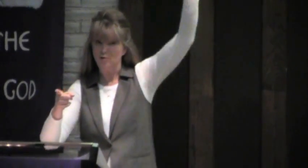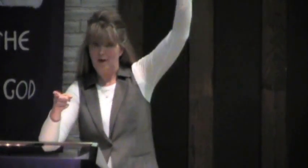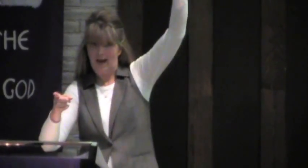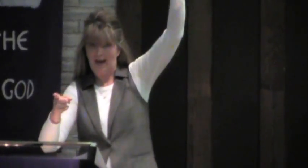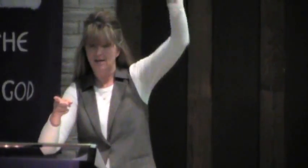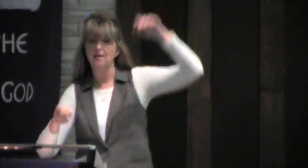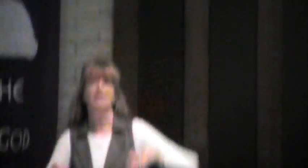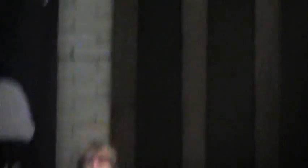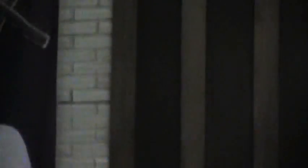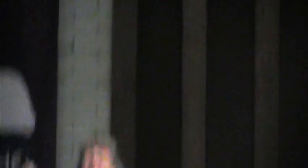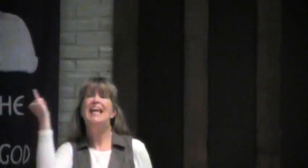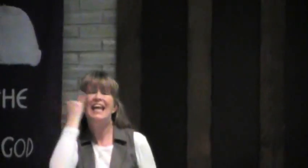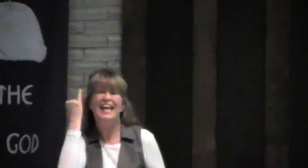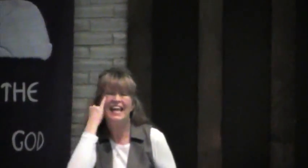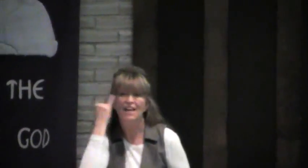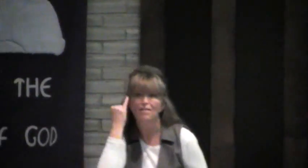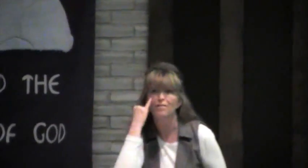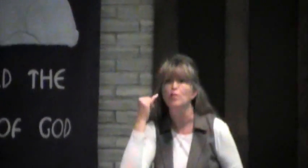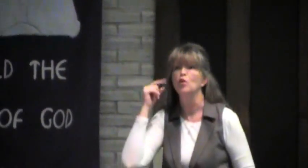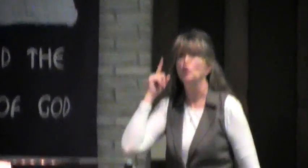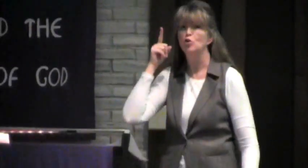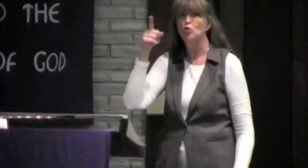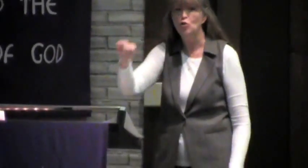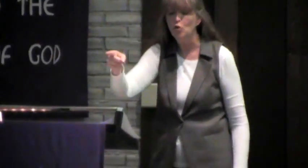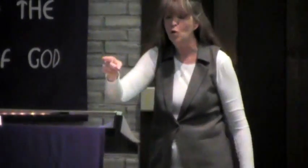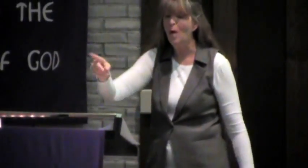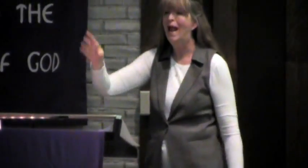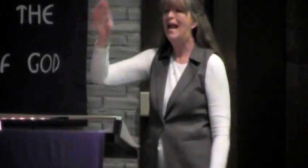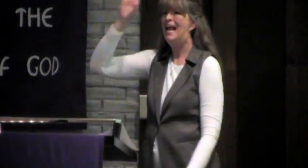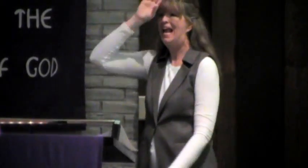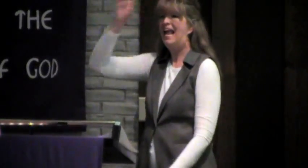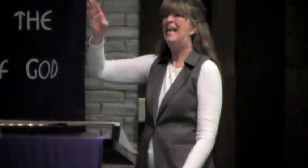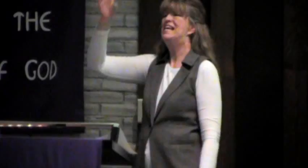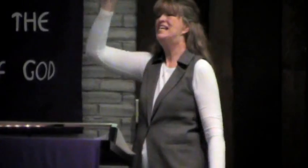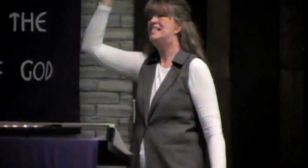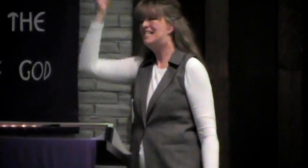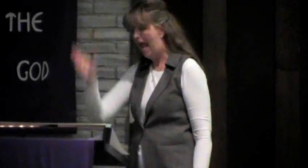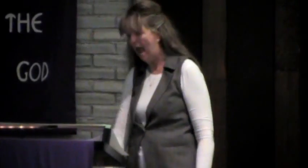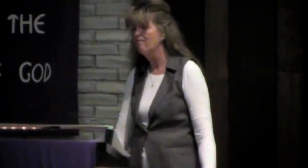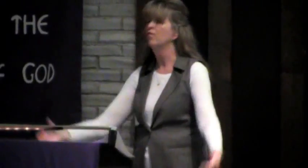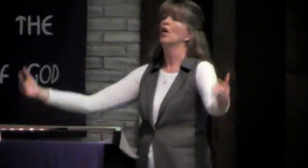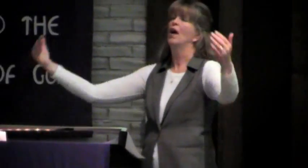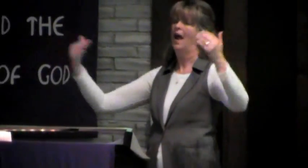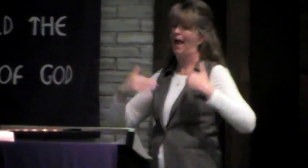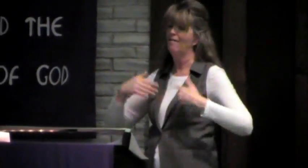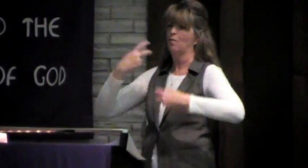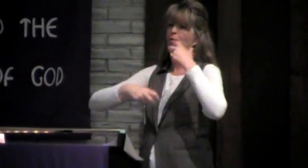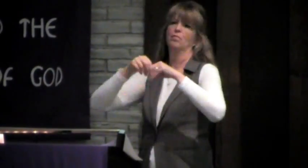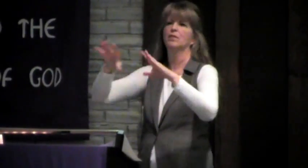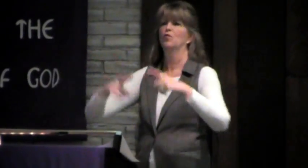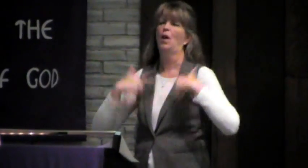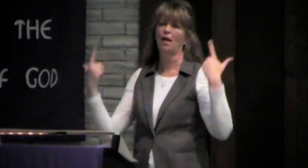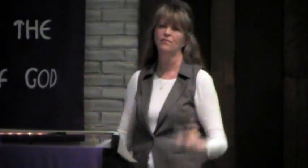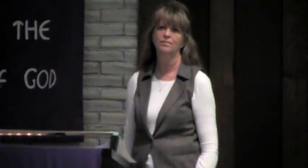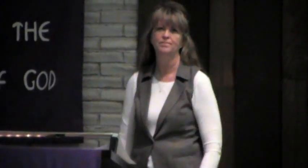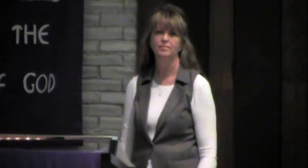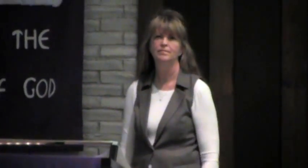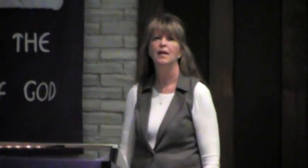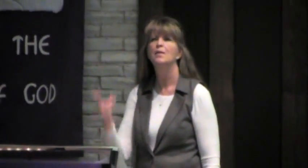here, remember you need to raise your hand, if you have never had a problem in your